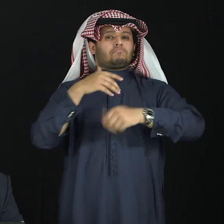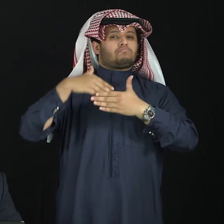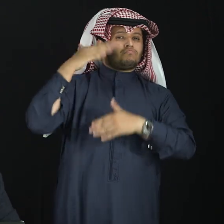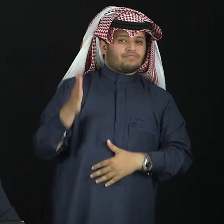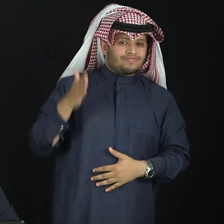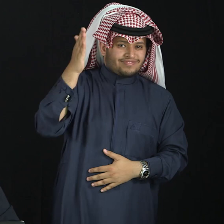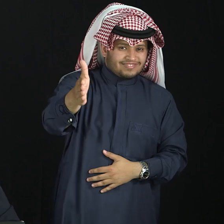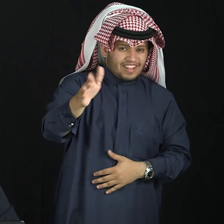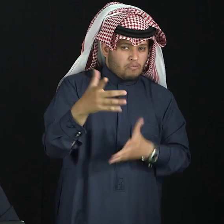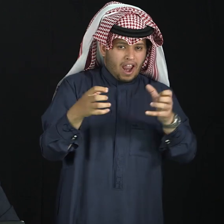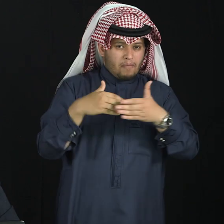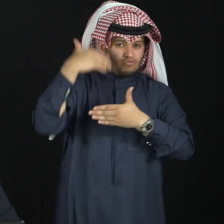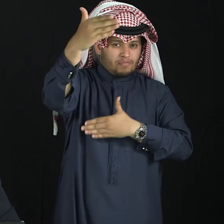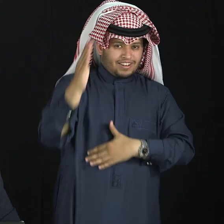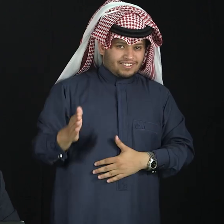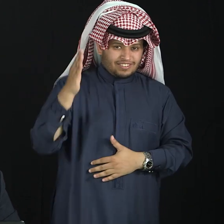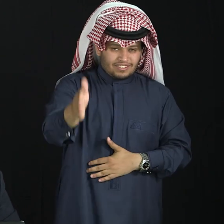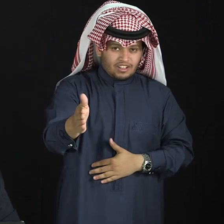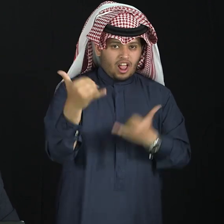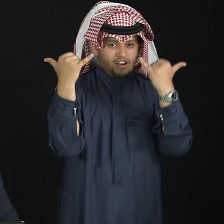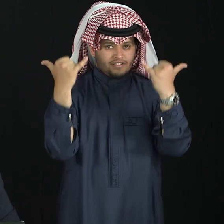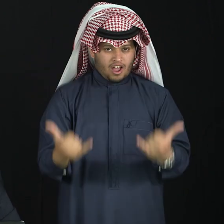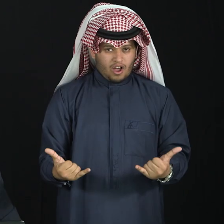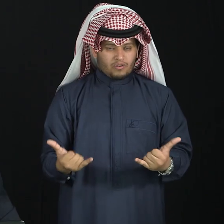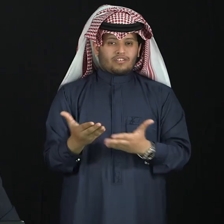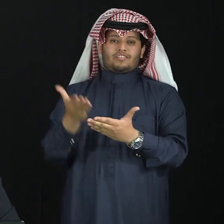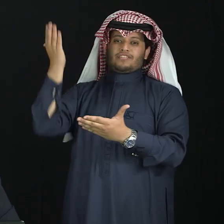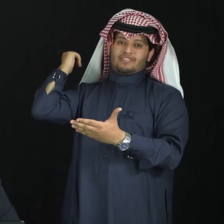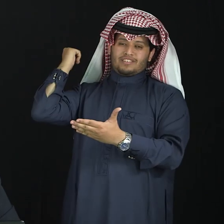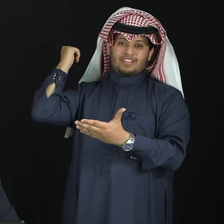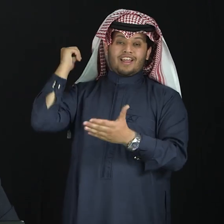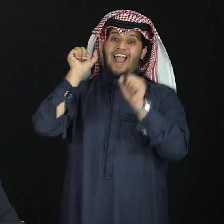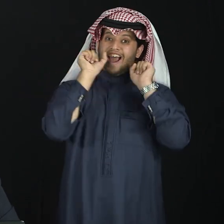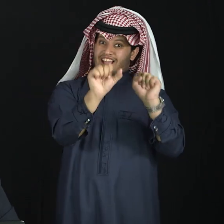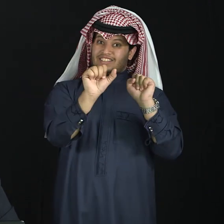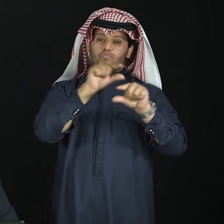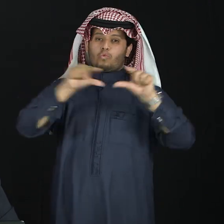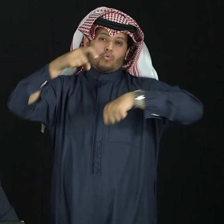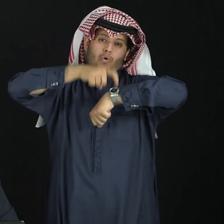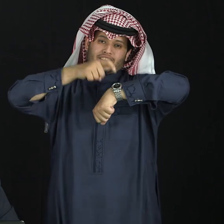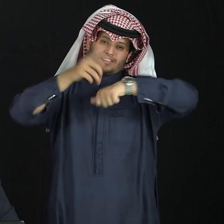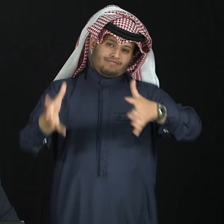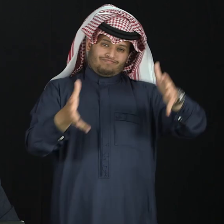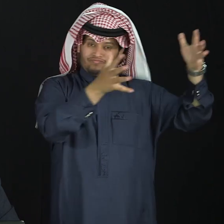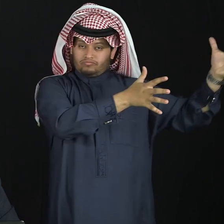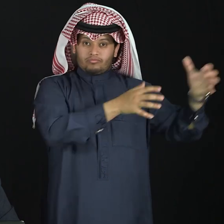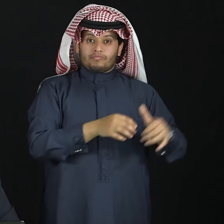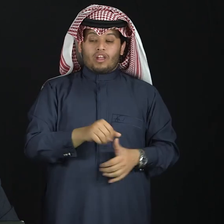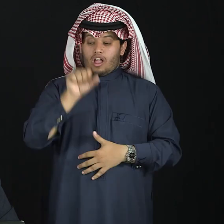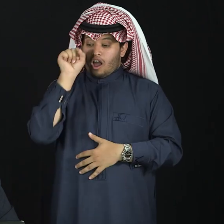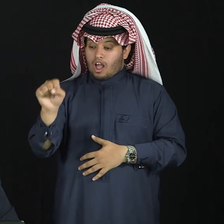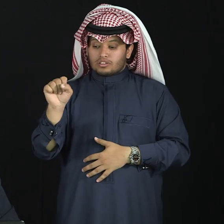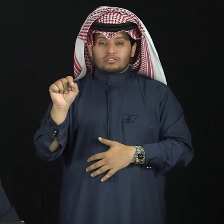future. Next year, yes, that's in the future. Then a big city, which is the topic. Big